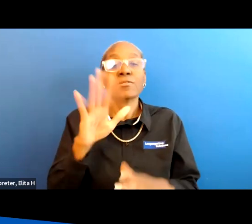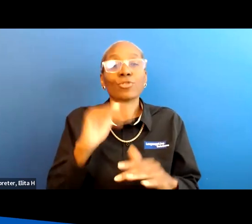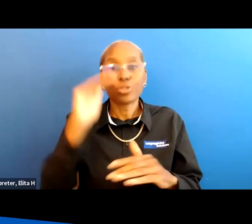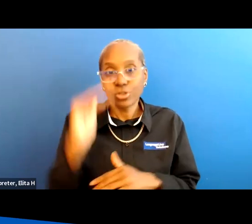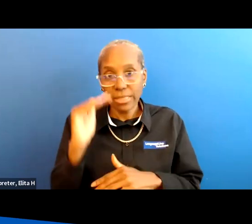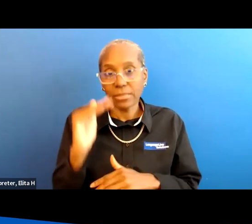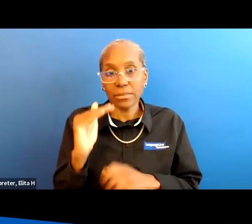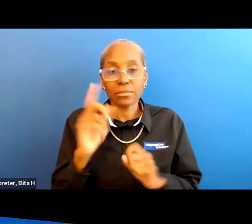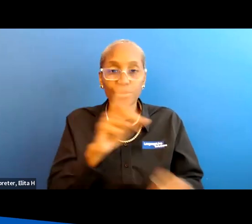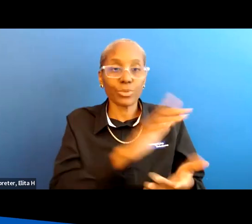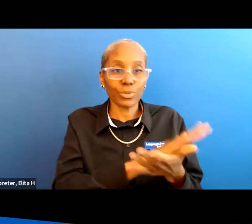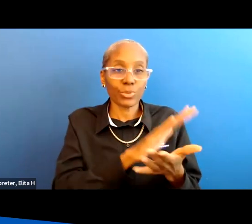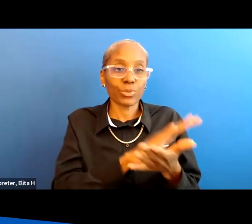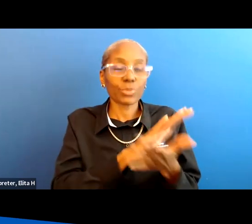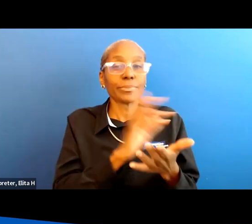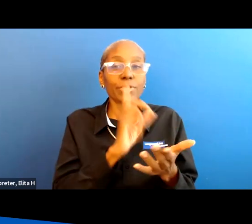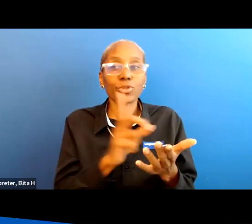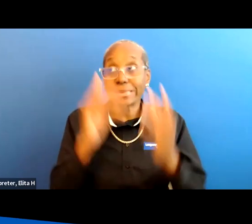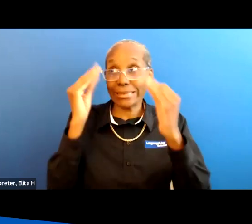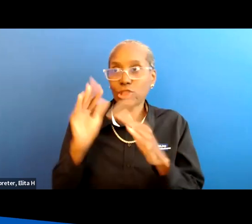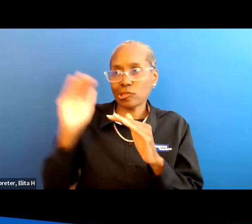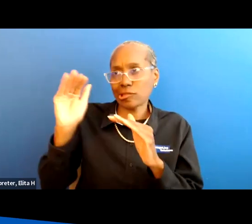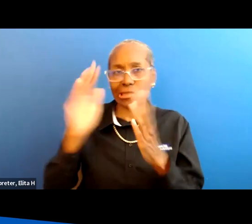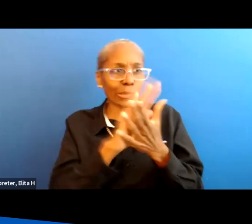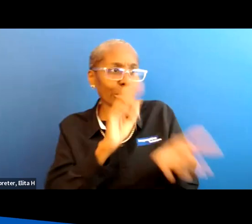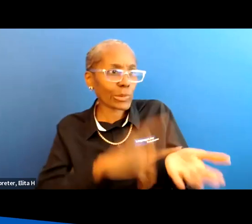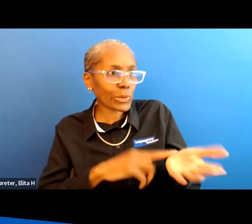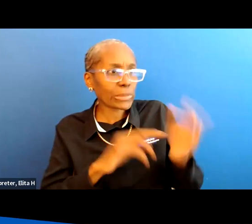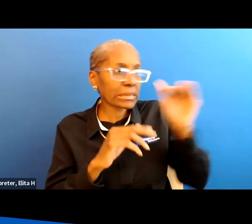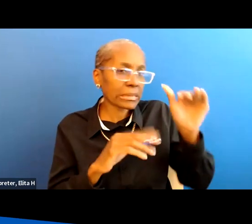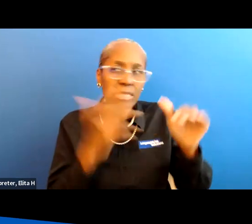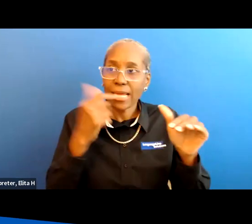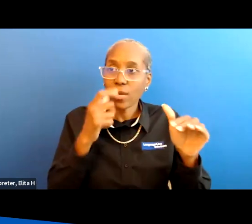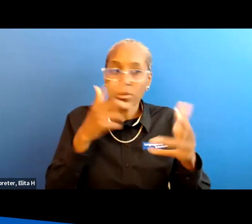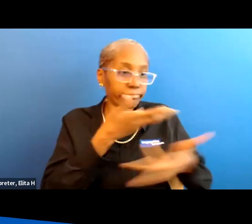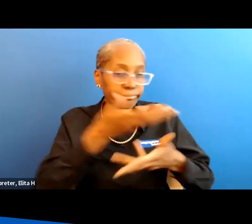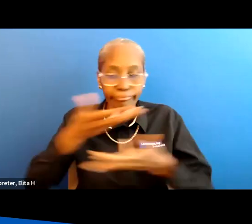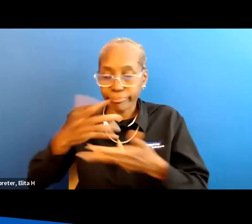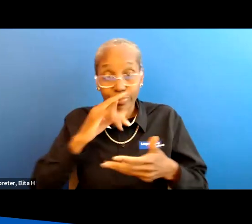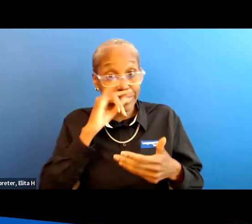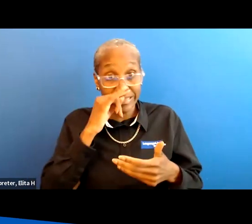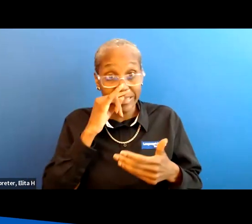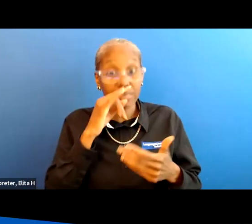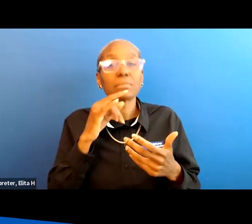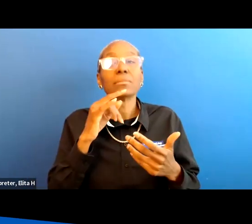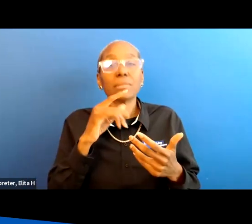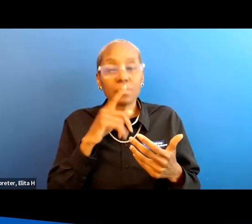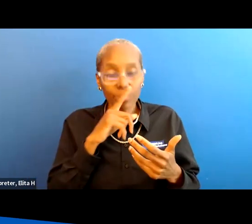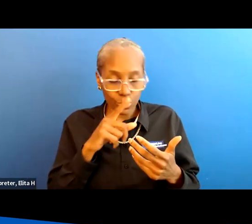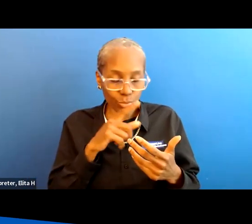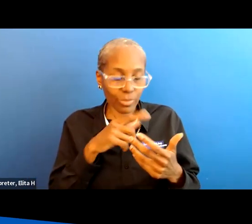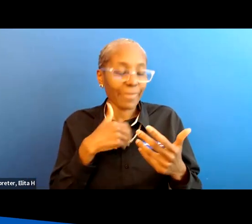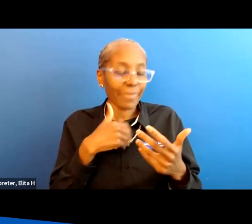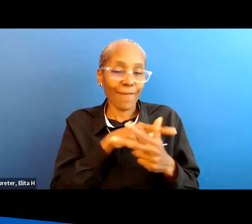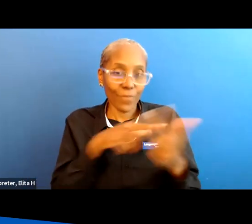is going to school be sure the teacher the school nurse anybody that's interacting with your child be sure they have these